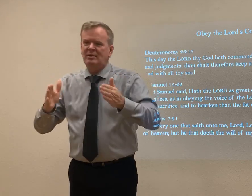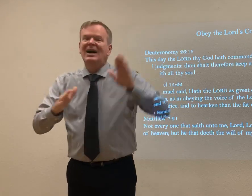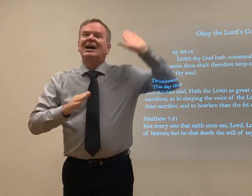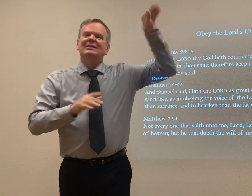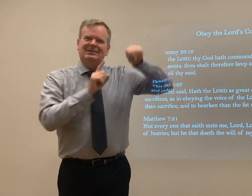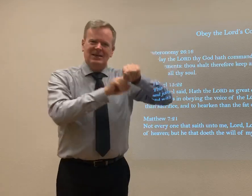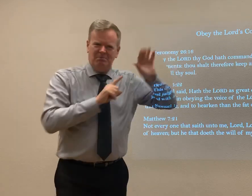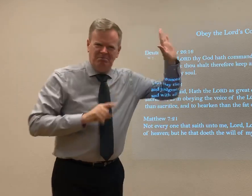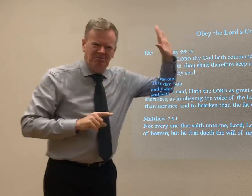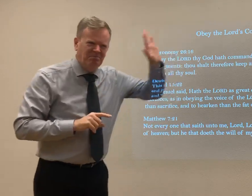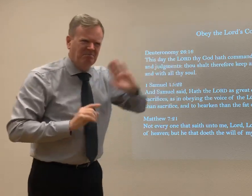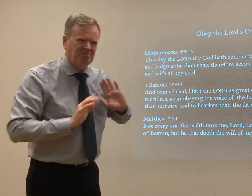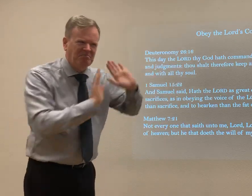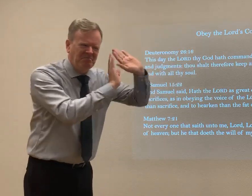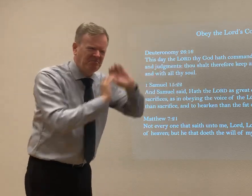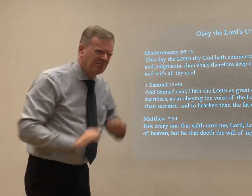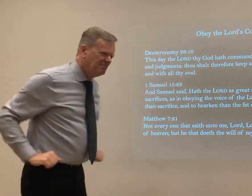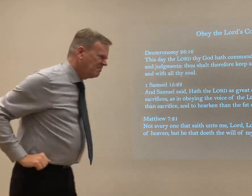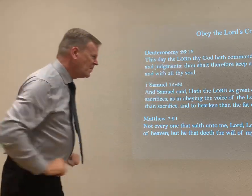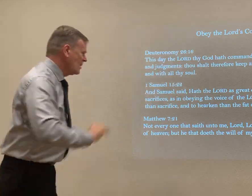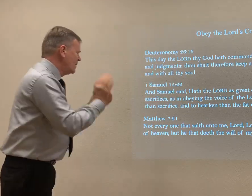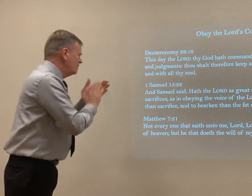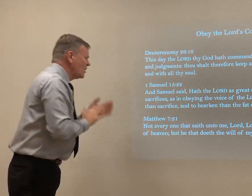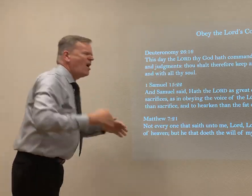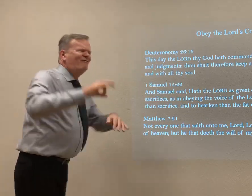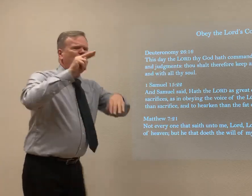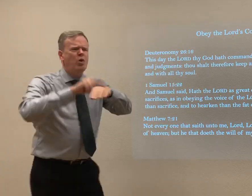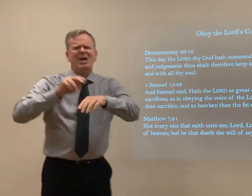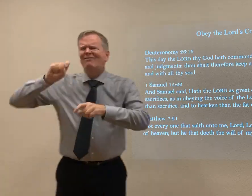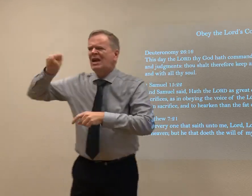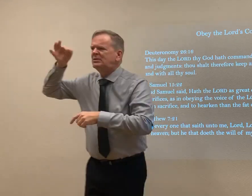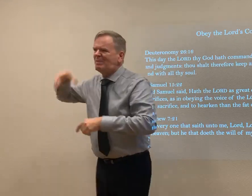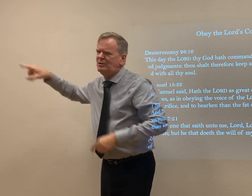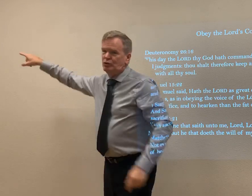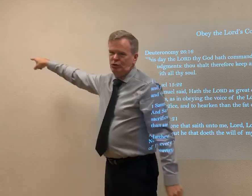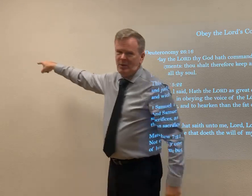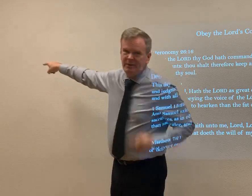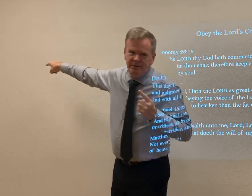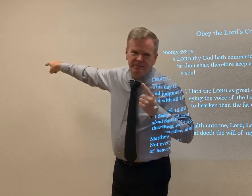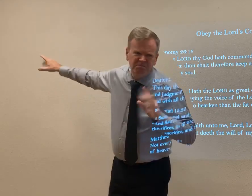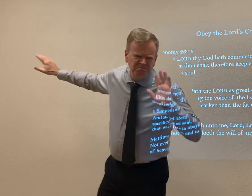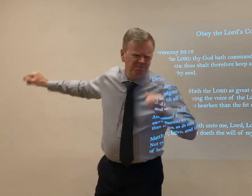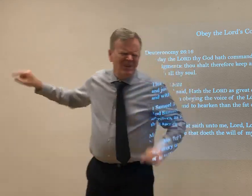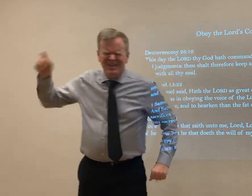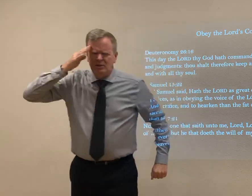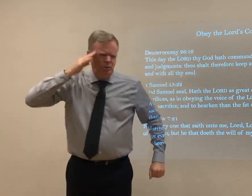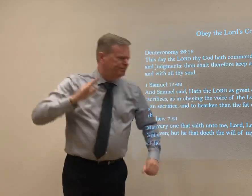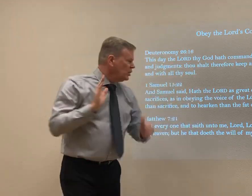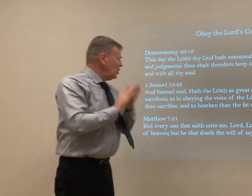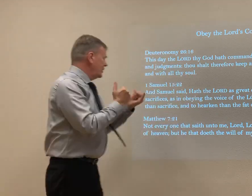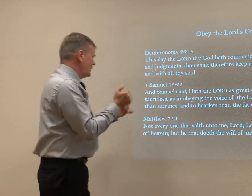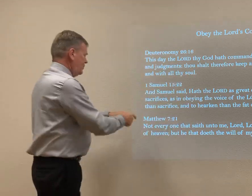not my time, not my way. We're going to work it out with God. Of course, you've got to get past the approval, right? Okay, he knows. So,